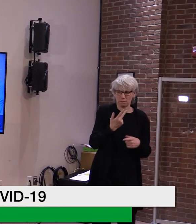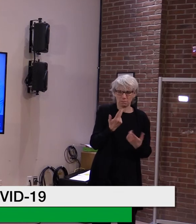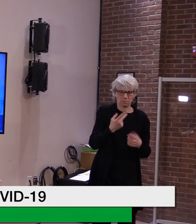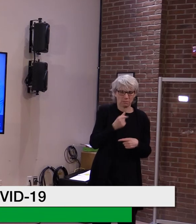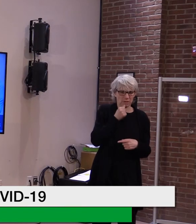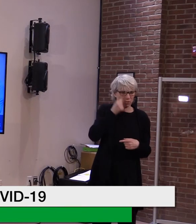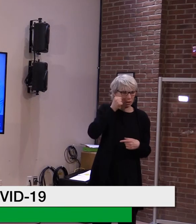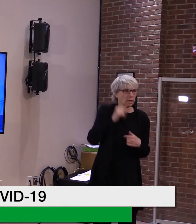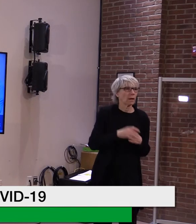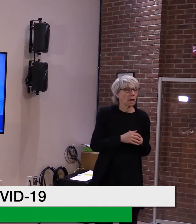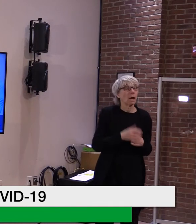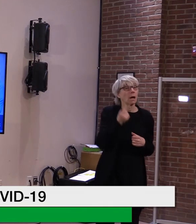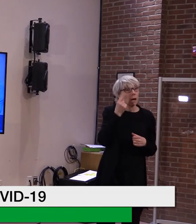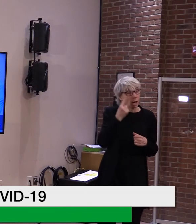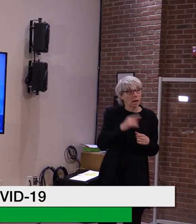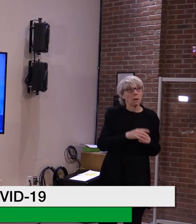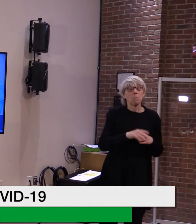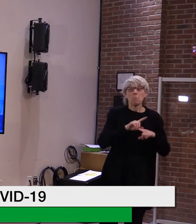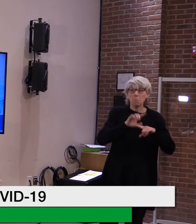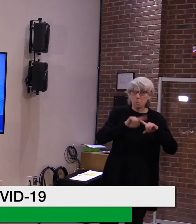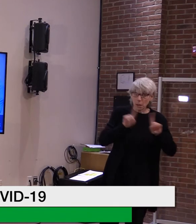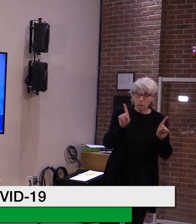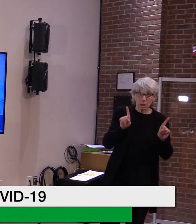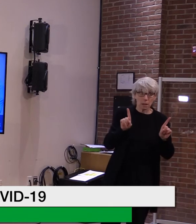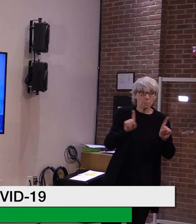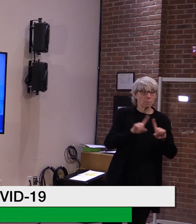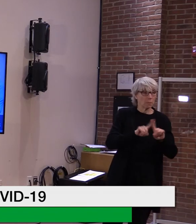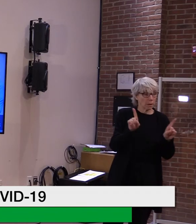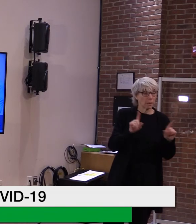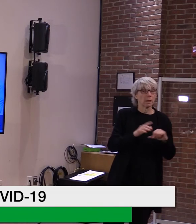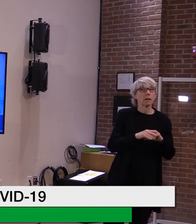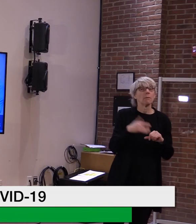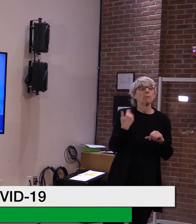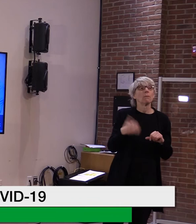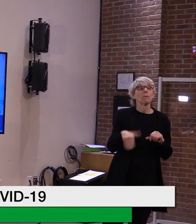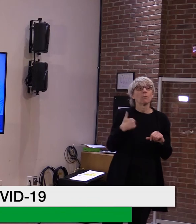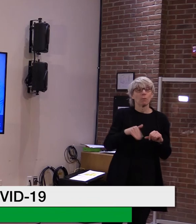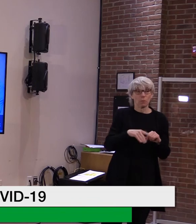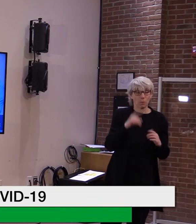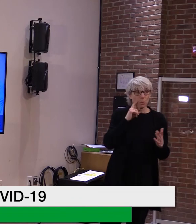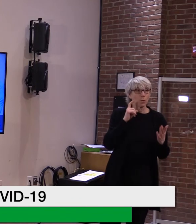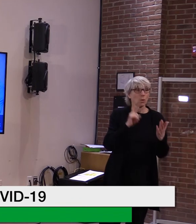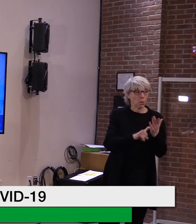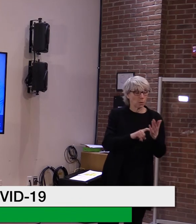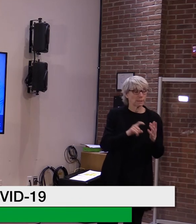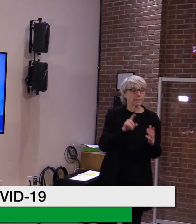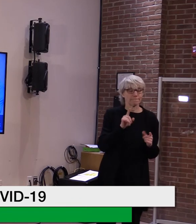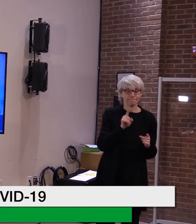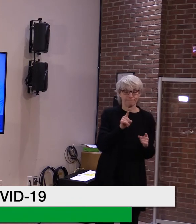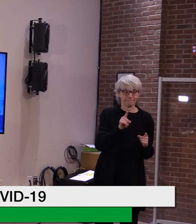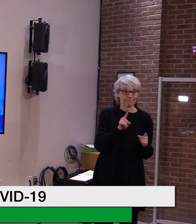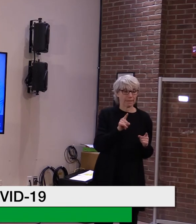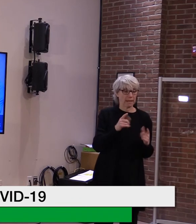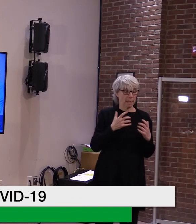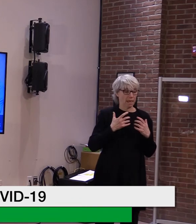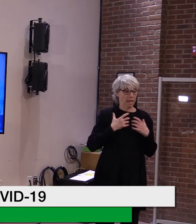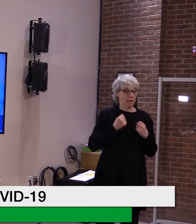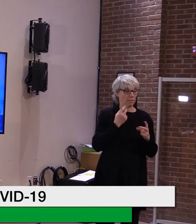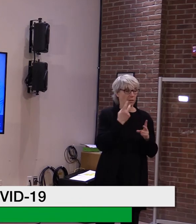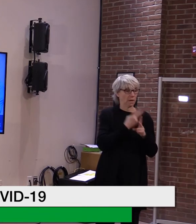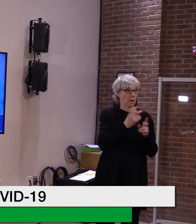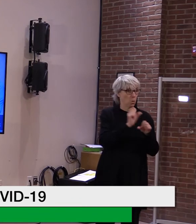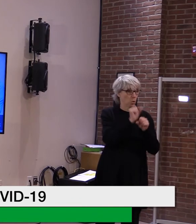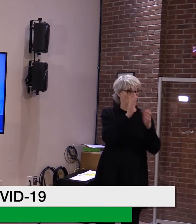say this, we've had high, um, intake on uptake on healthcare workers